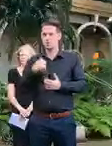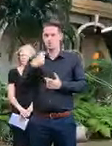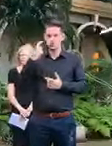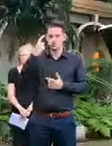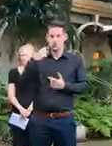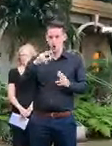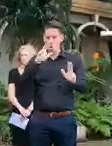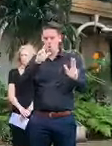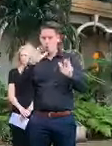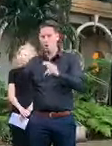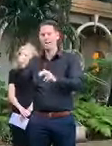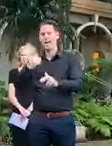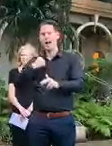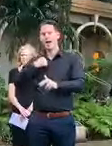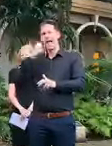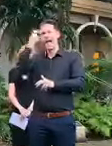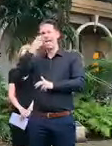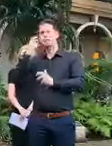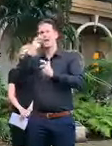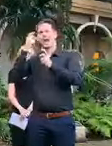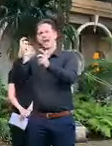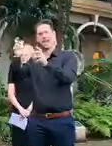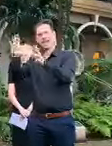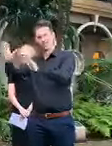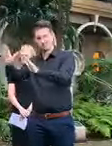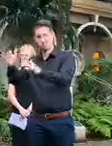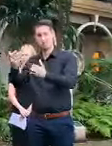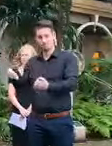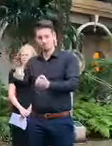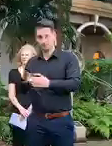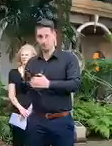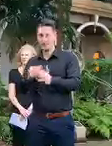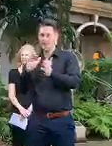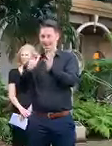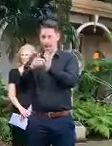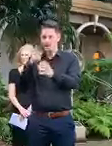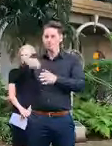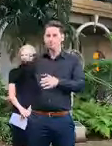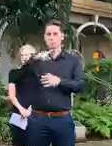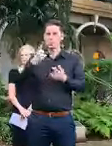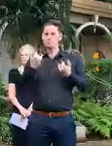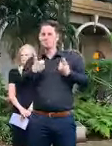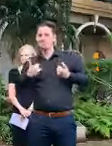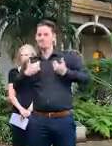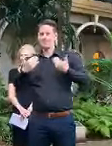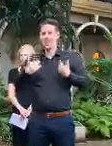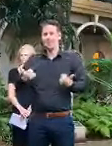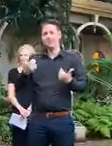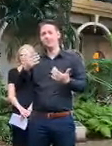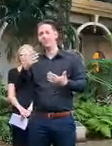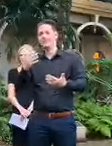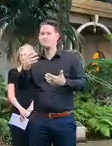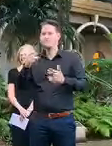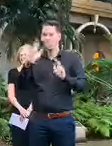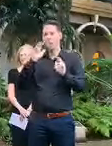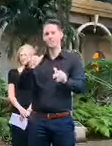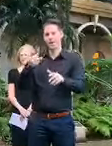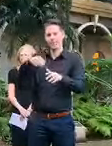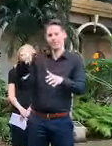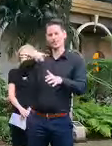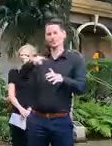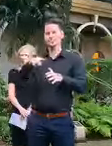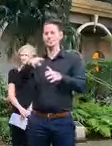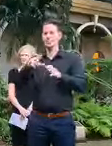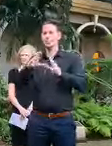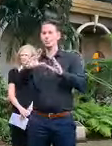look after our aged care. Now we also need to look at the most vulnerable members in our community. It is absolutely